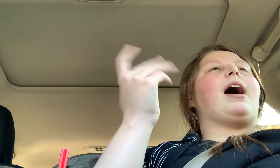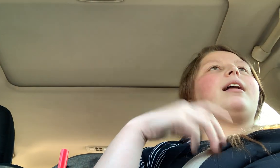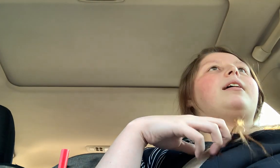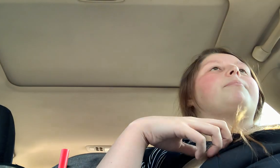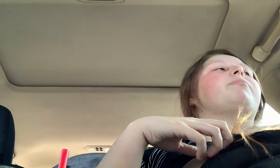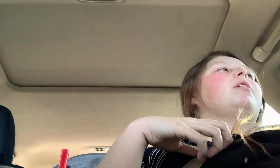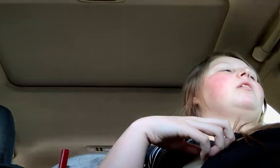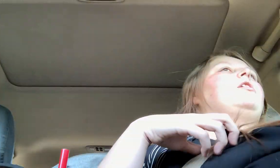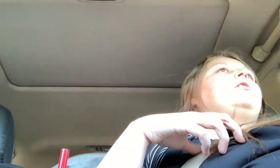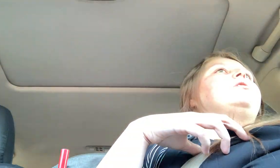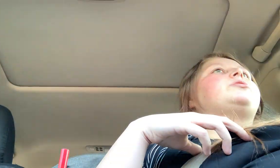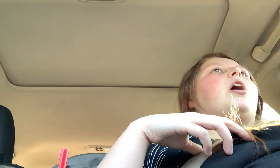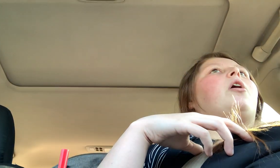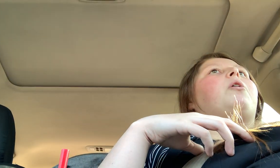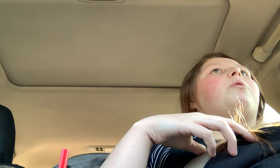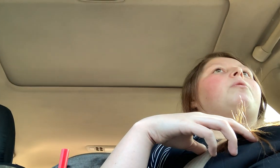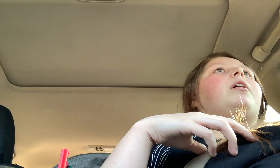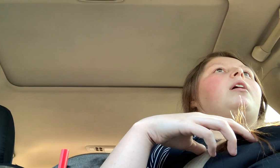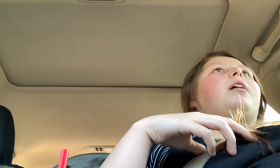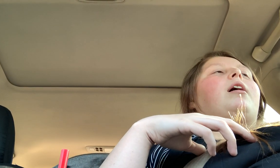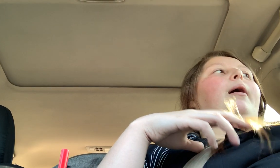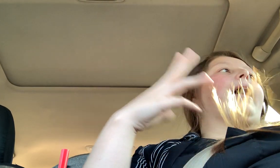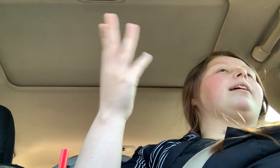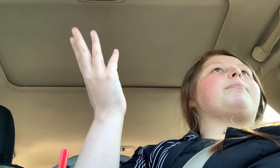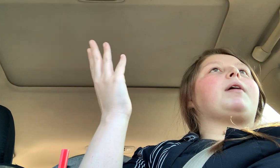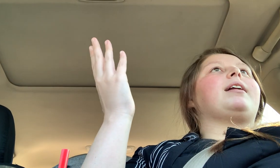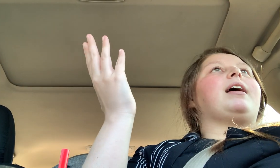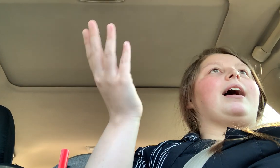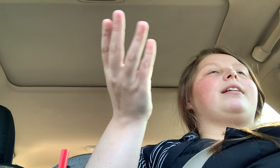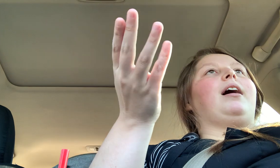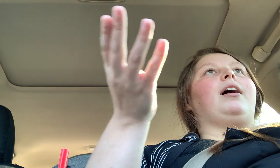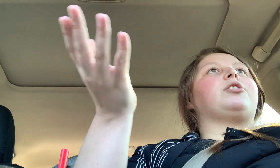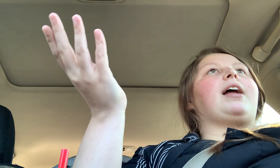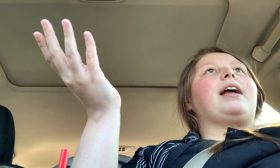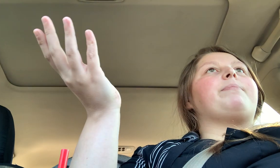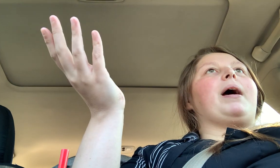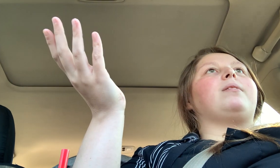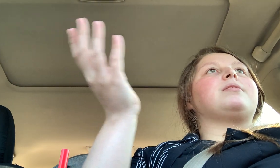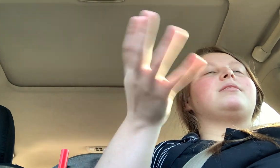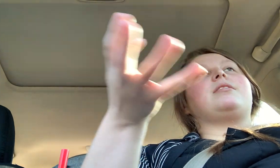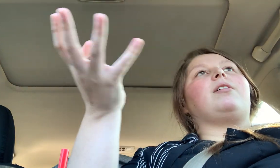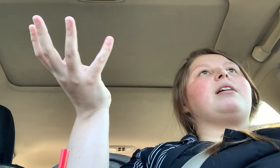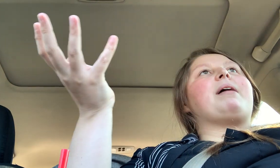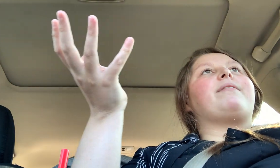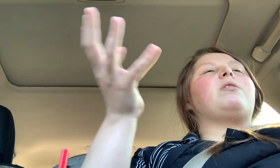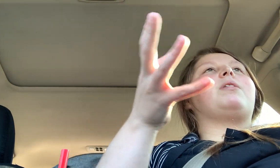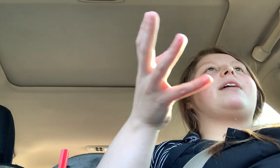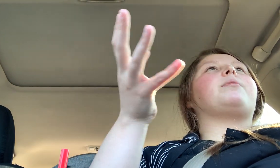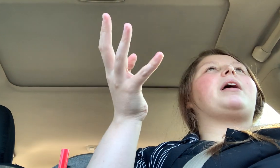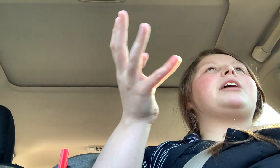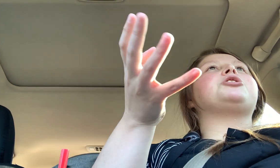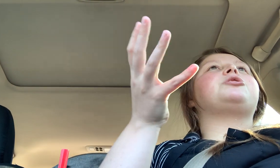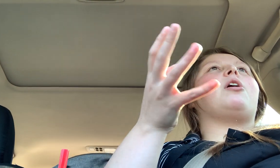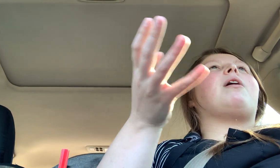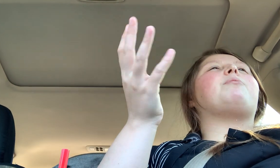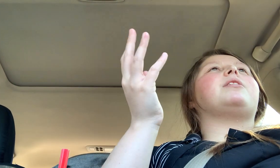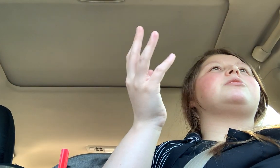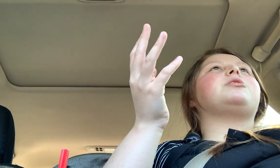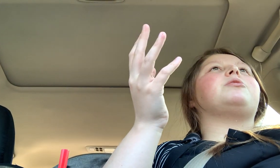had him. So I could get pregnant at 180 pounds and still end up having it, whatever. But I just know I want to